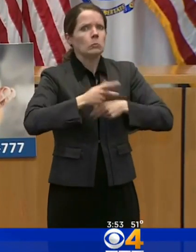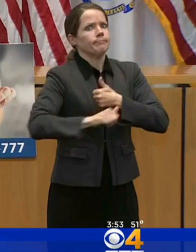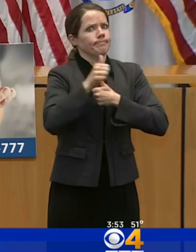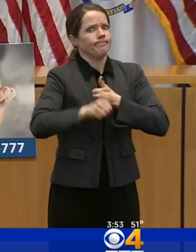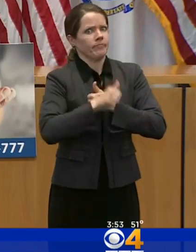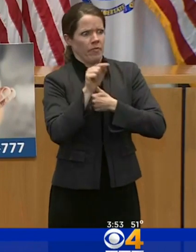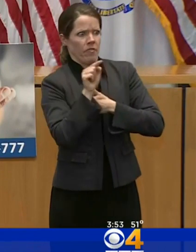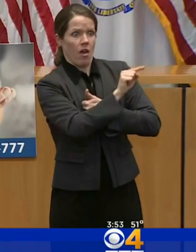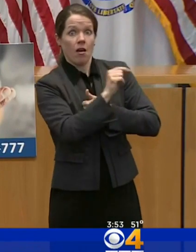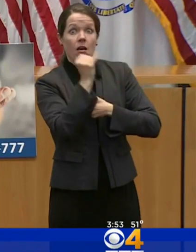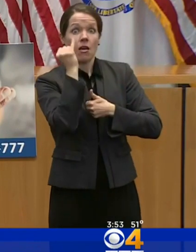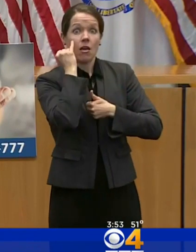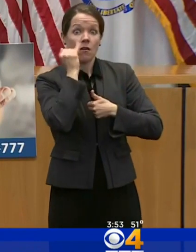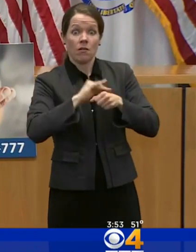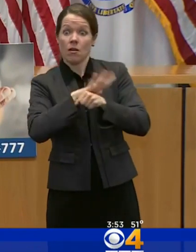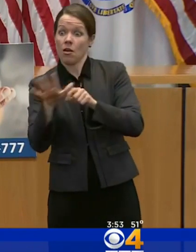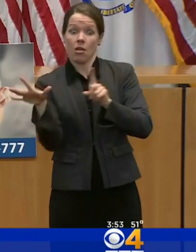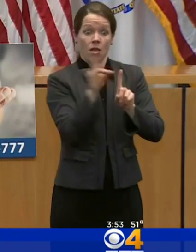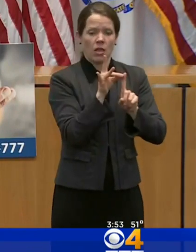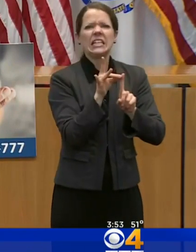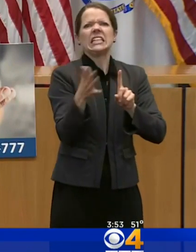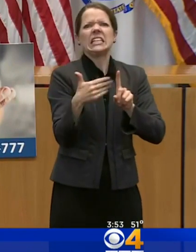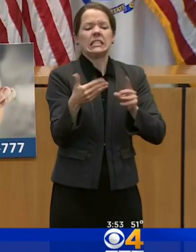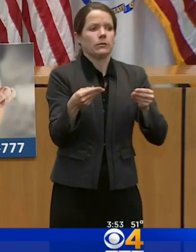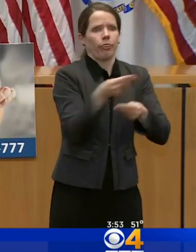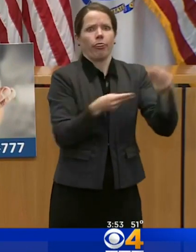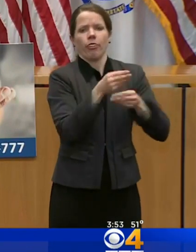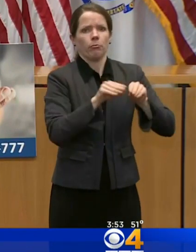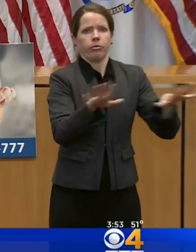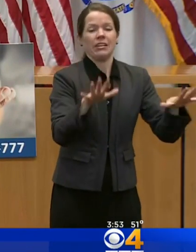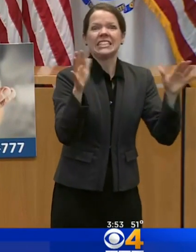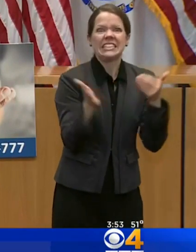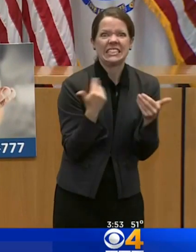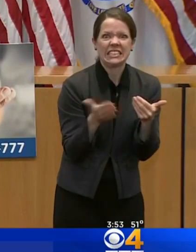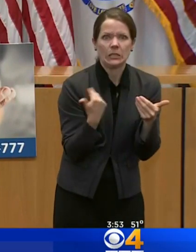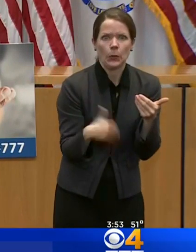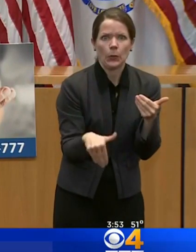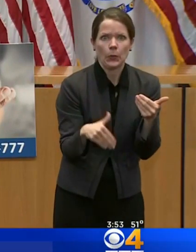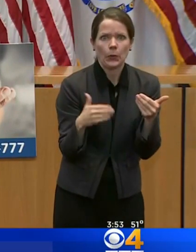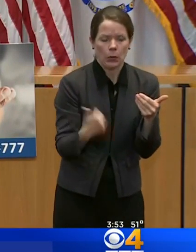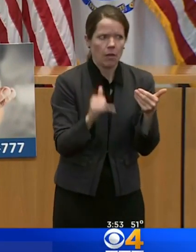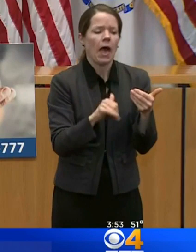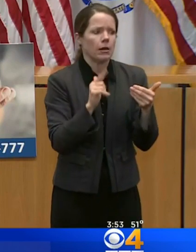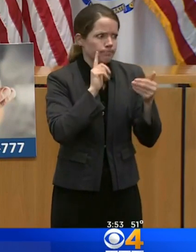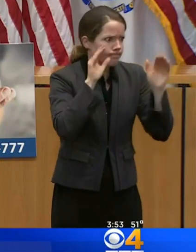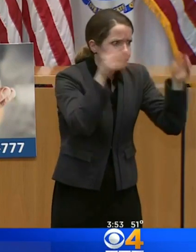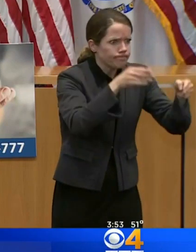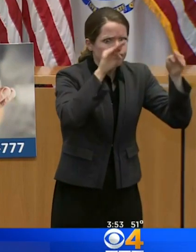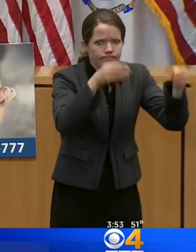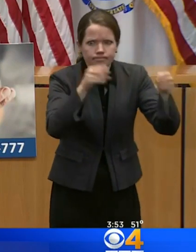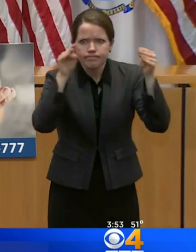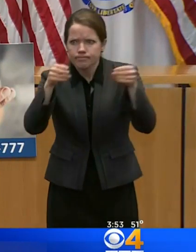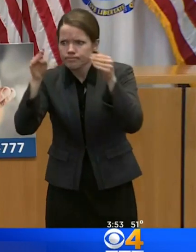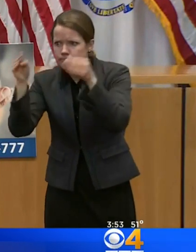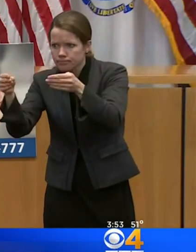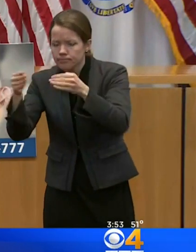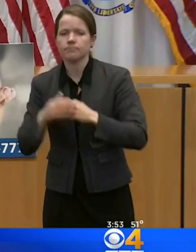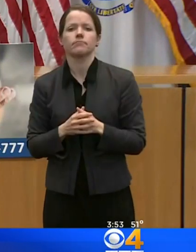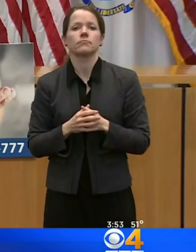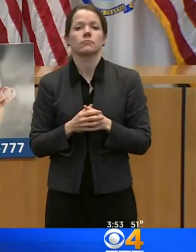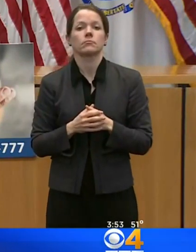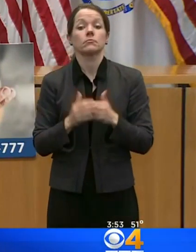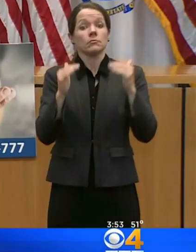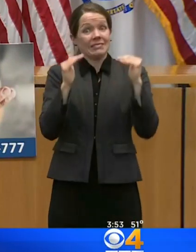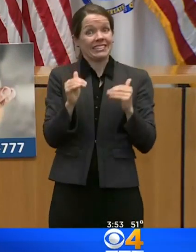Yesterday we also responded to more than 150 calls to our new nursing home family resource line, a dedicated phone line to